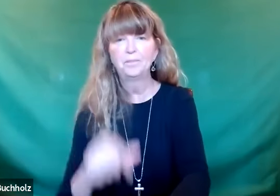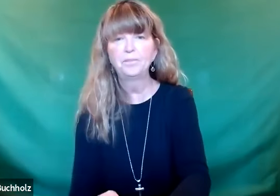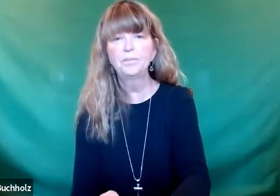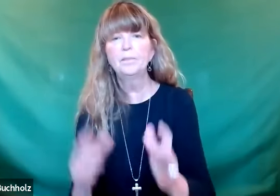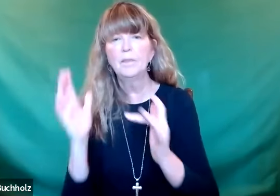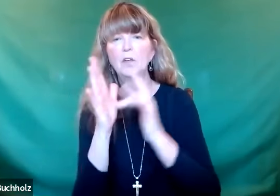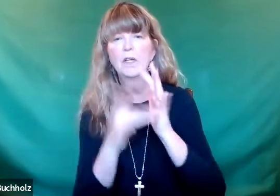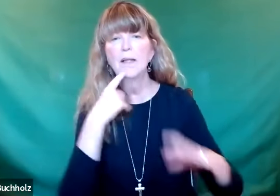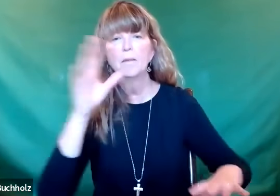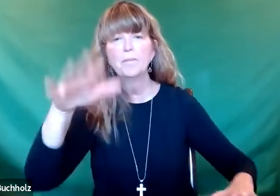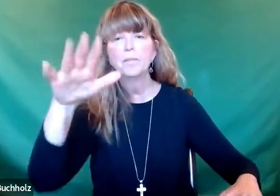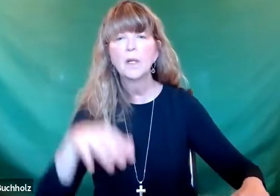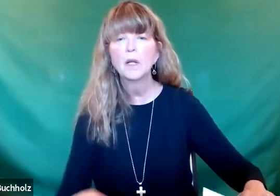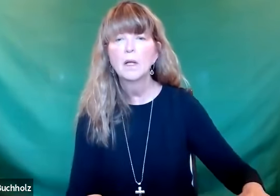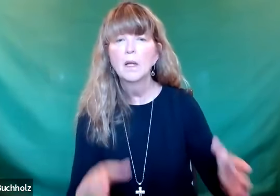But in this one, he does. Jesus says,